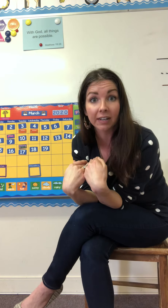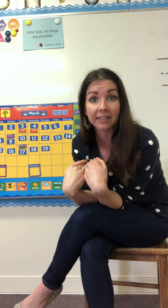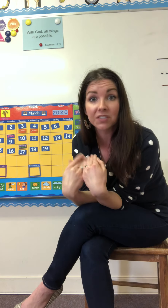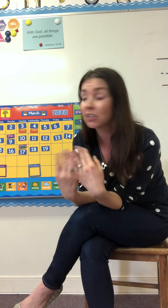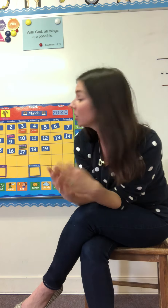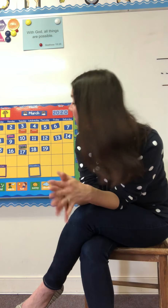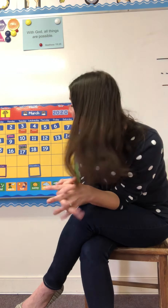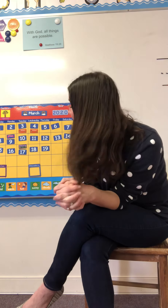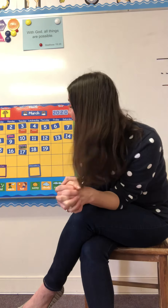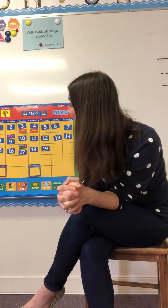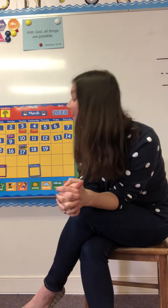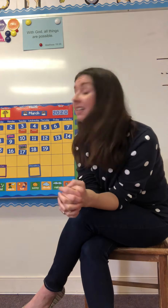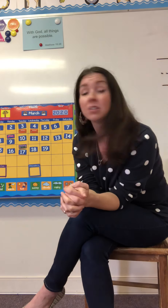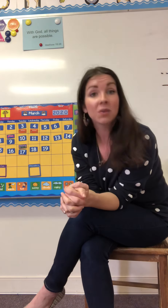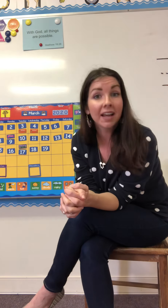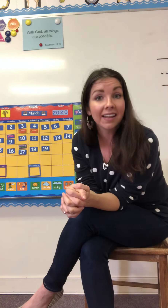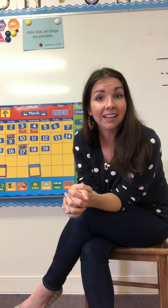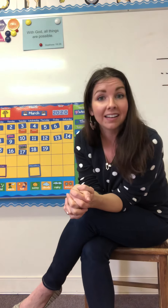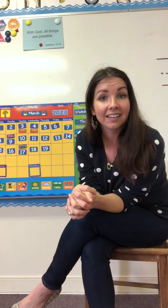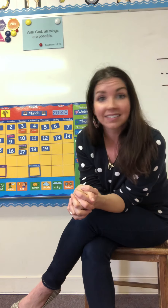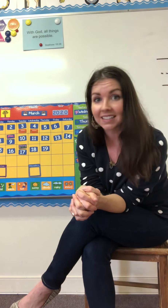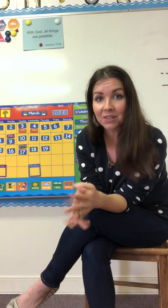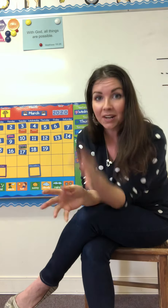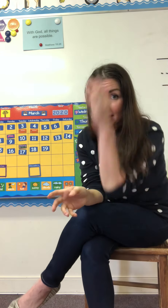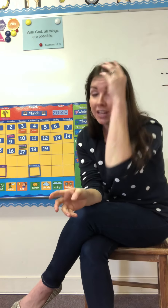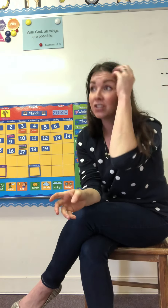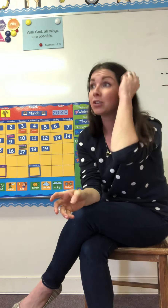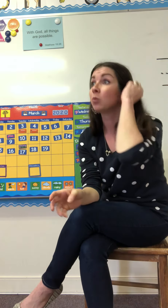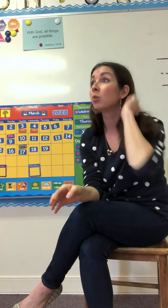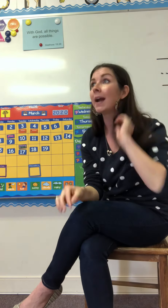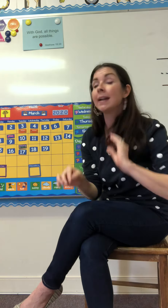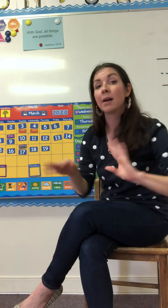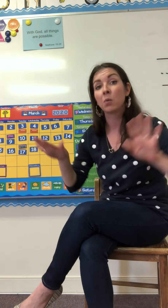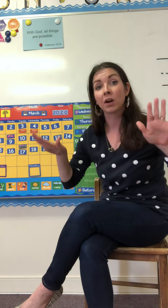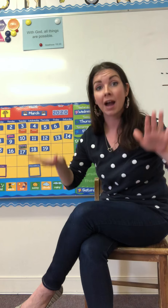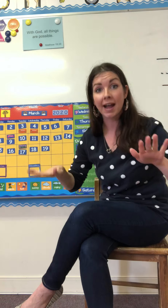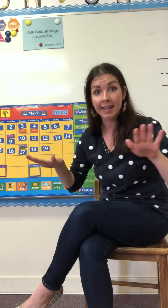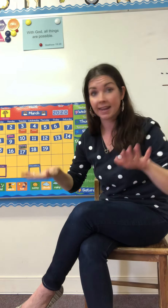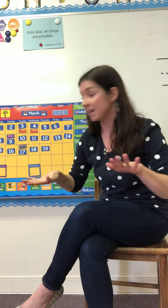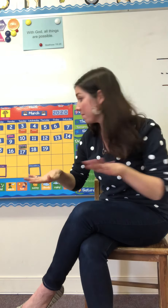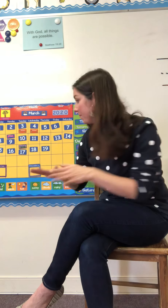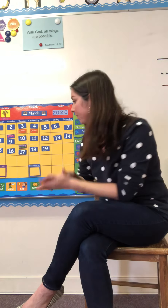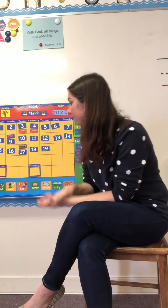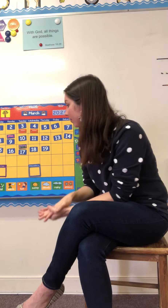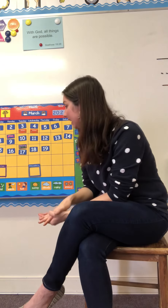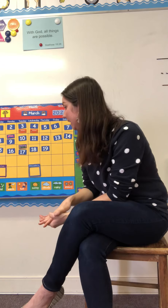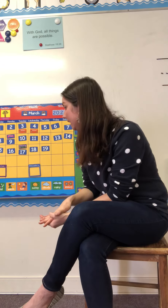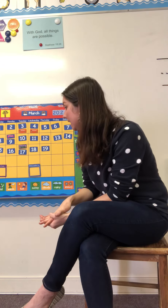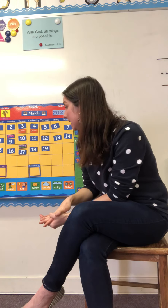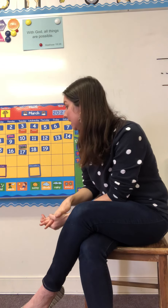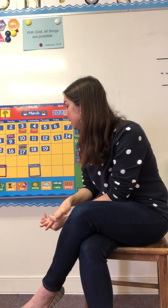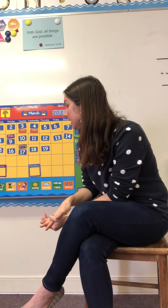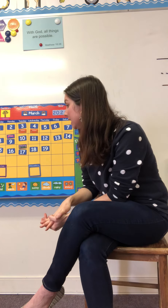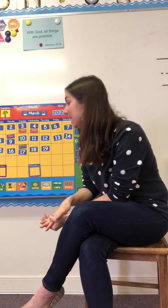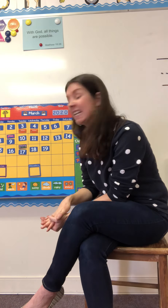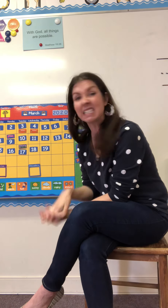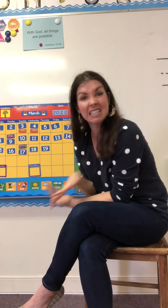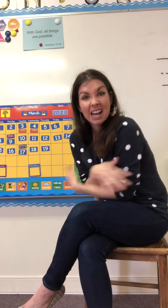answer and that's okay that's okay so right now where I am it is it's not